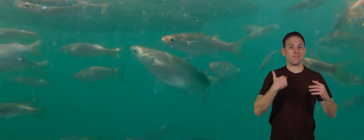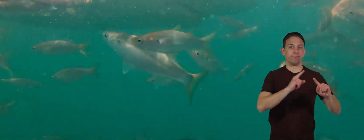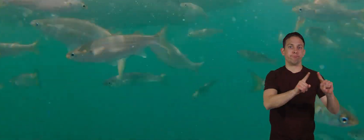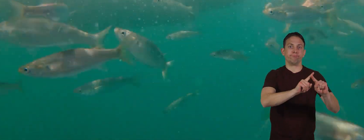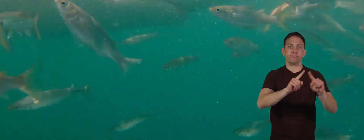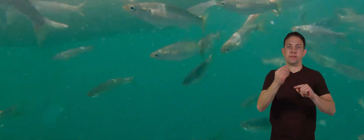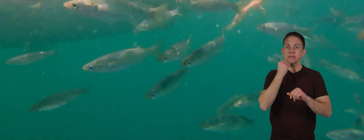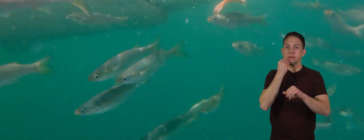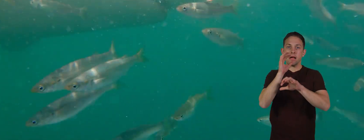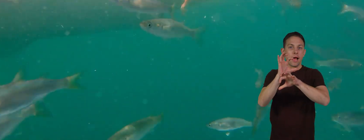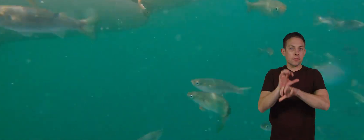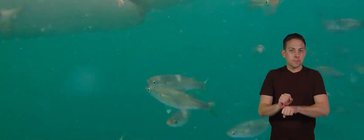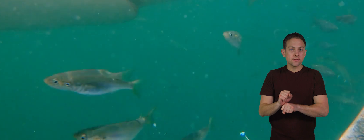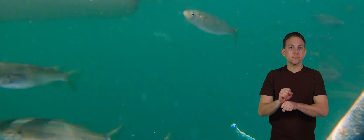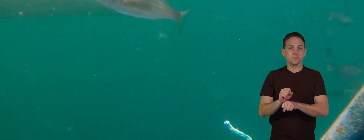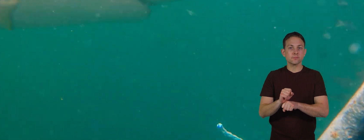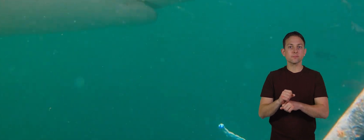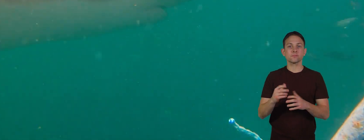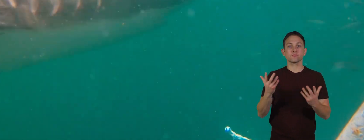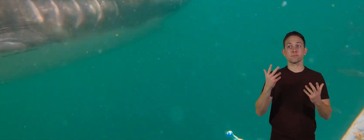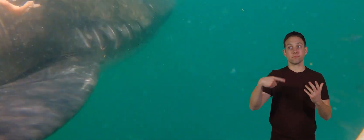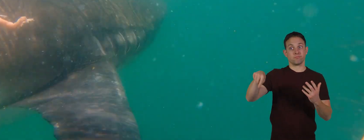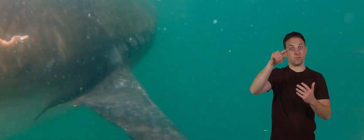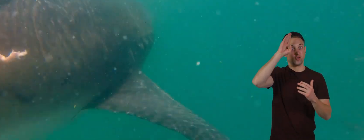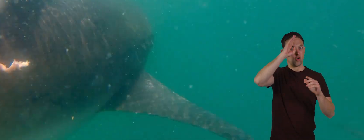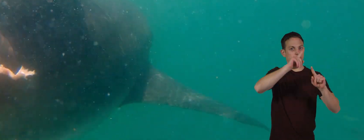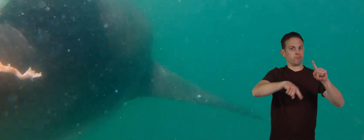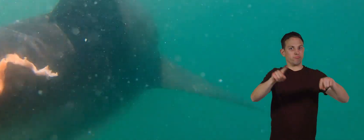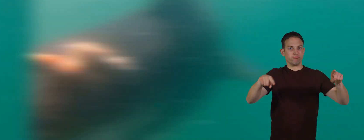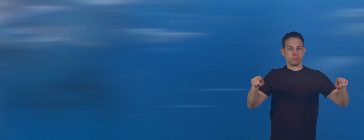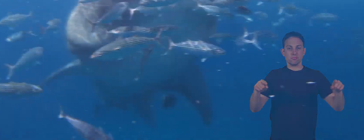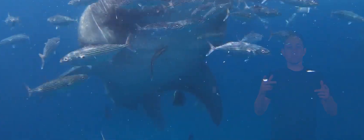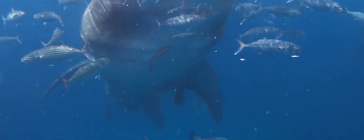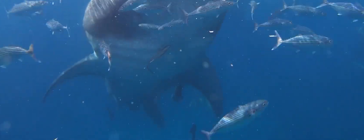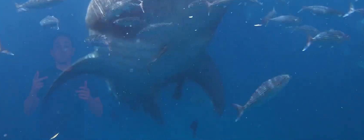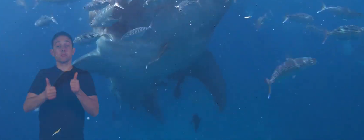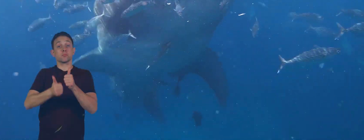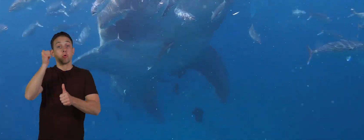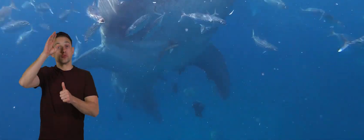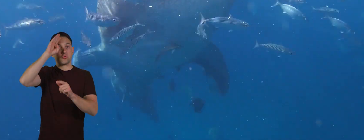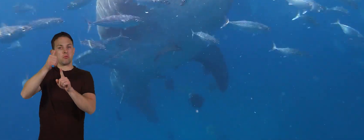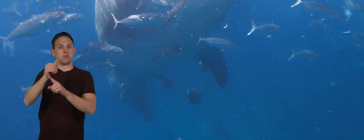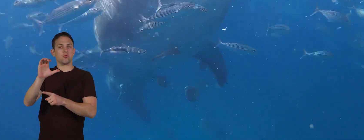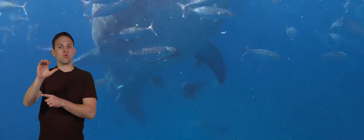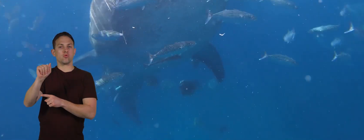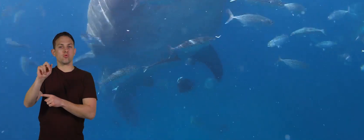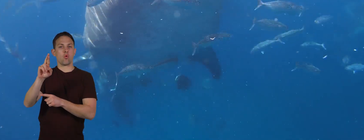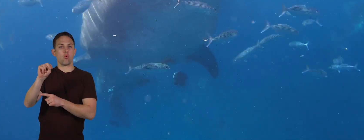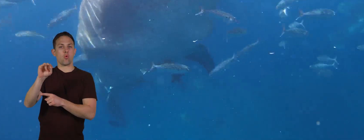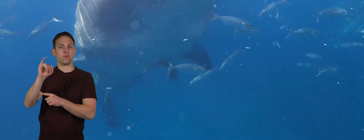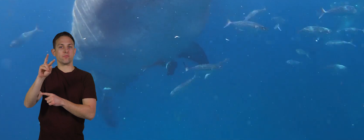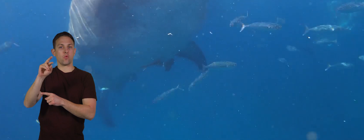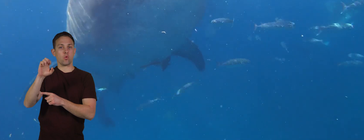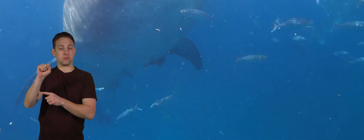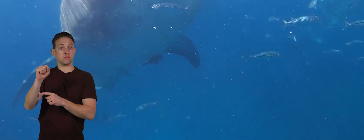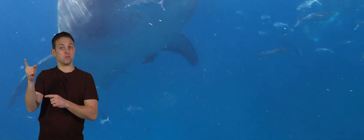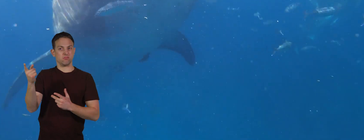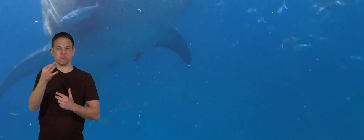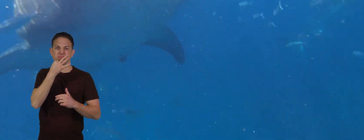are as many different eating habits as there are sharks. Most sharks are carnivores and very efficient predators.